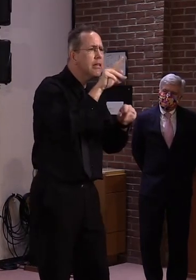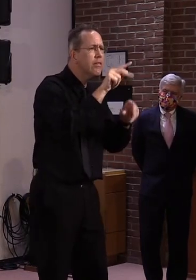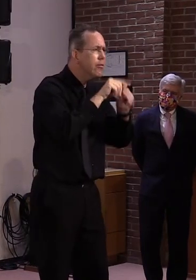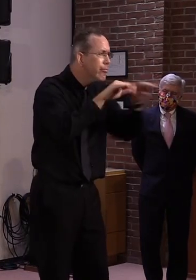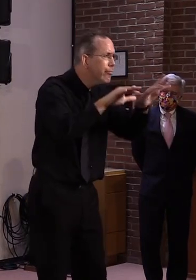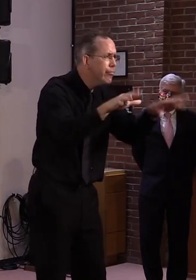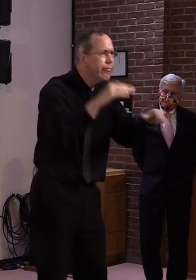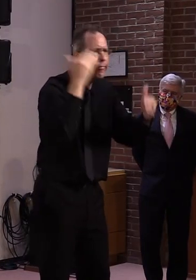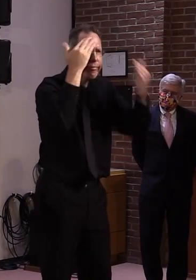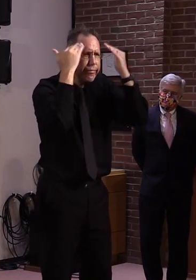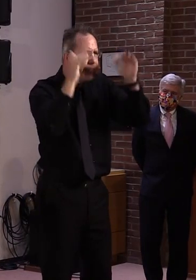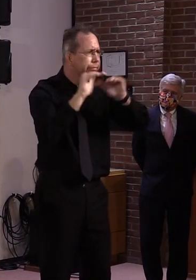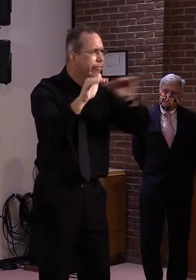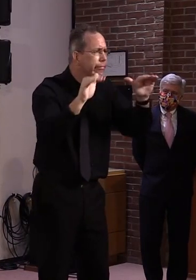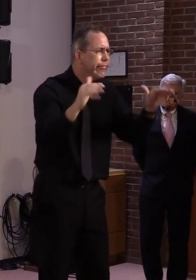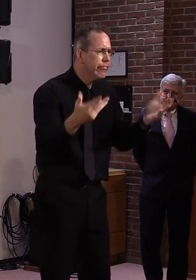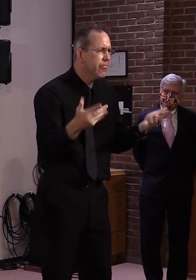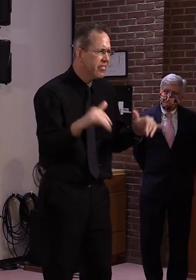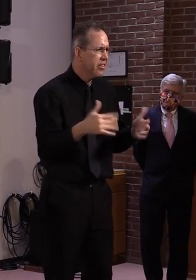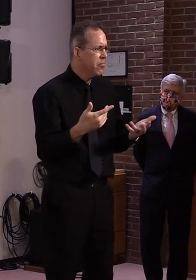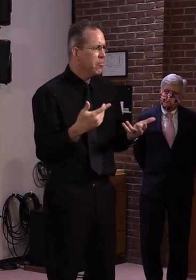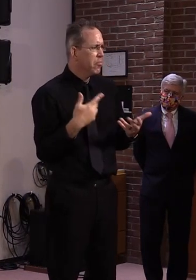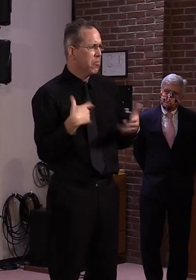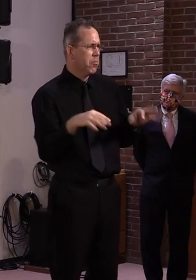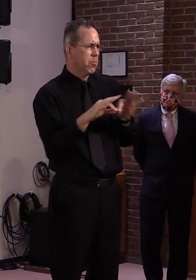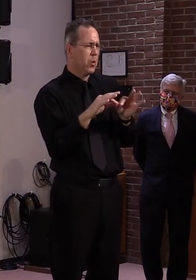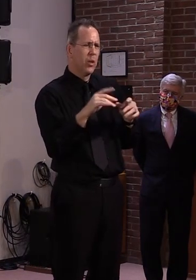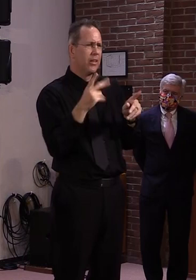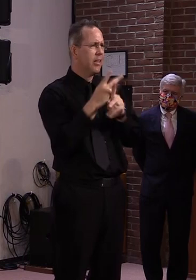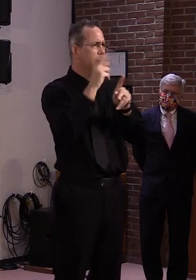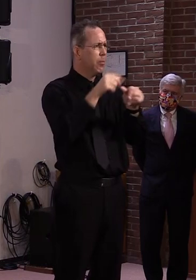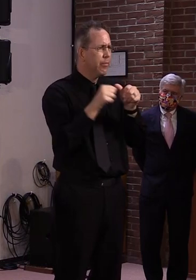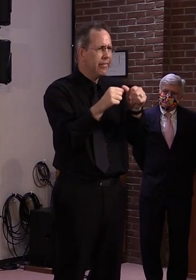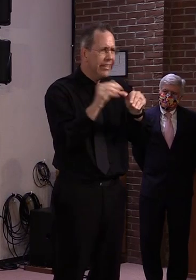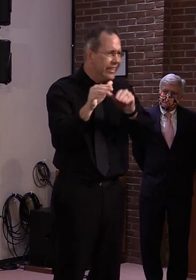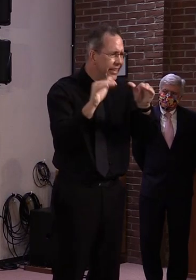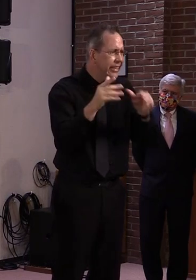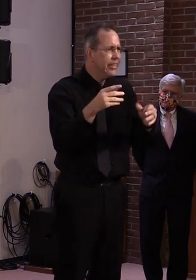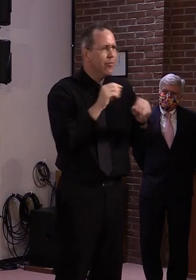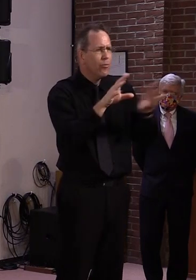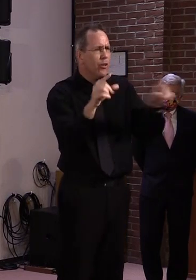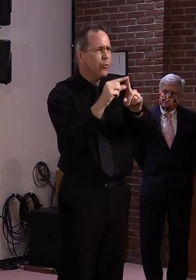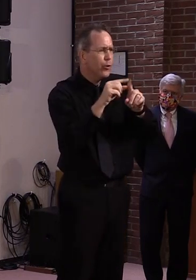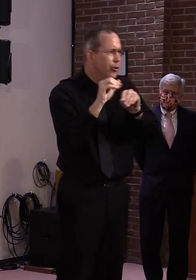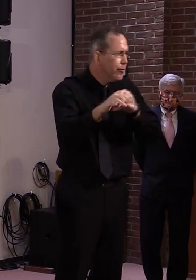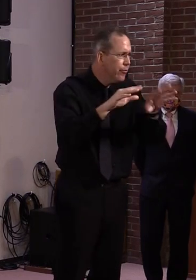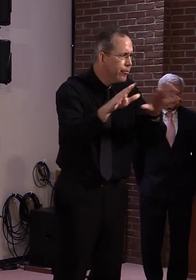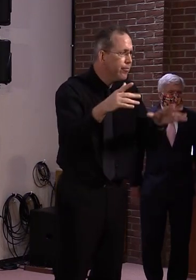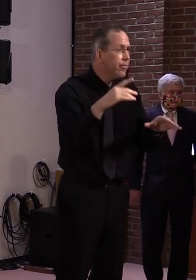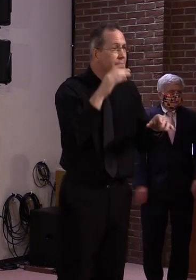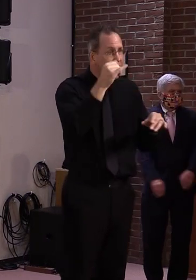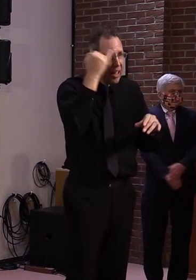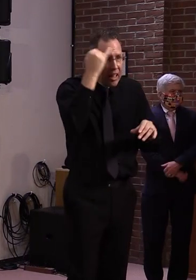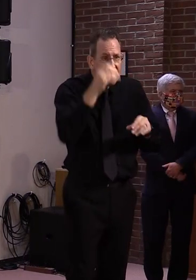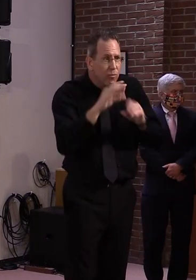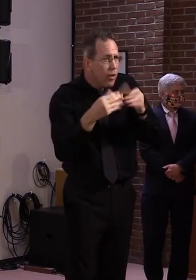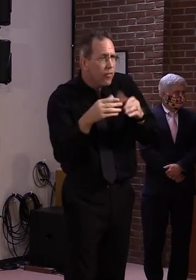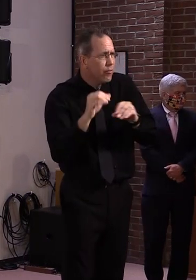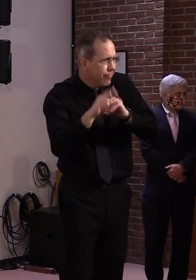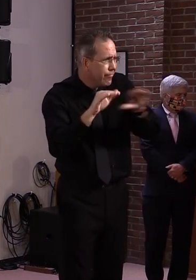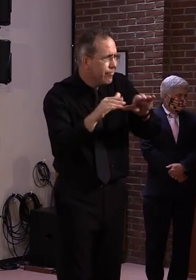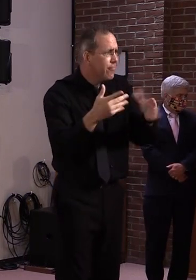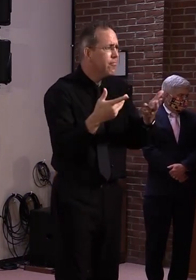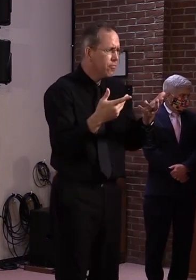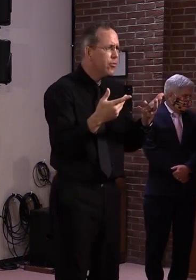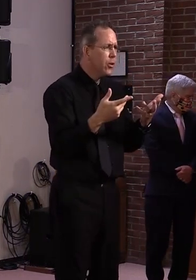assistance here and we're doing all we can, but we'll get you all the information that we have. And if you have any ideas on how to, how to get people to, uh, to